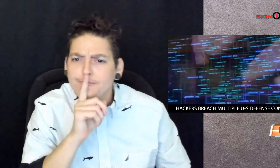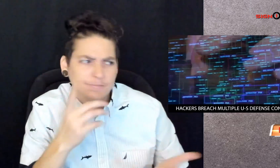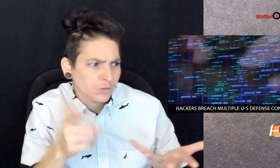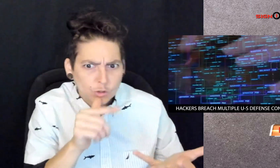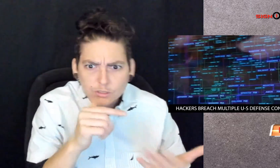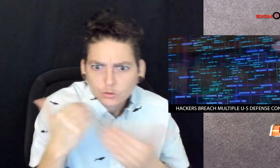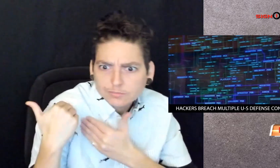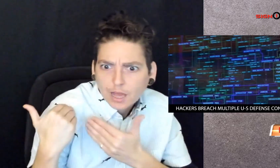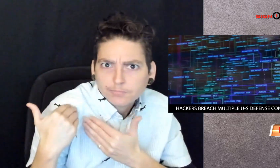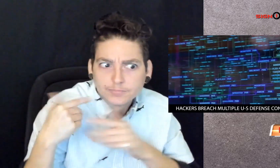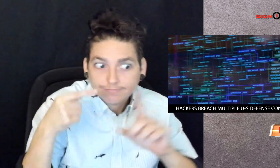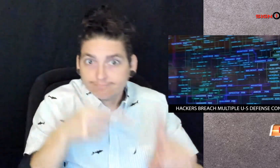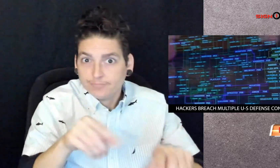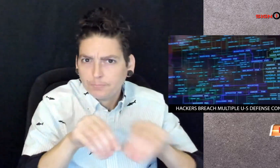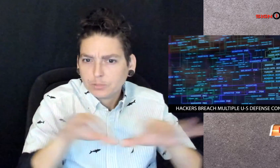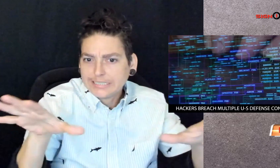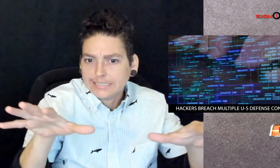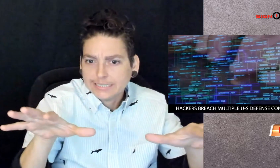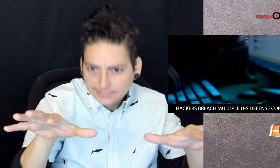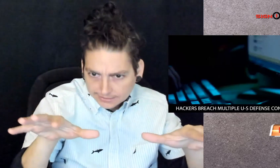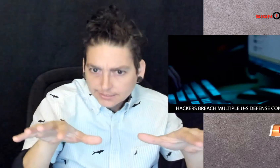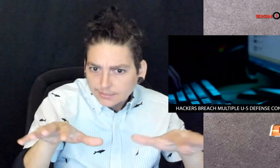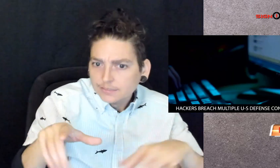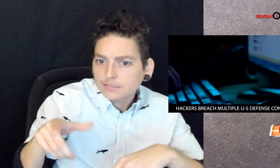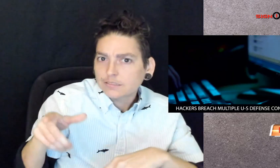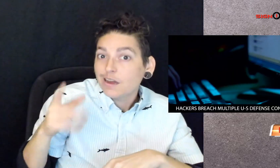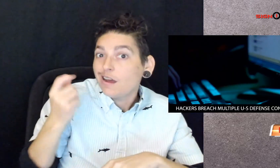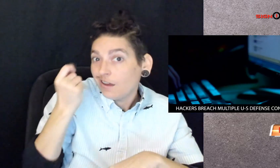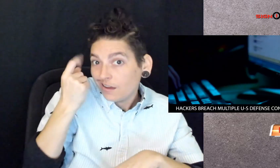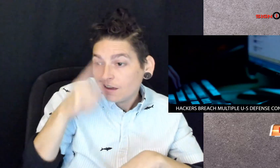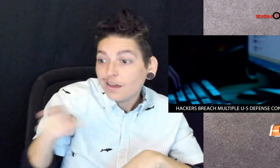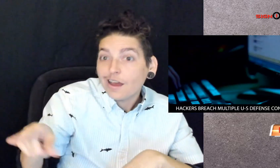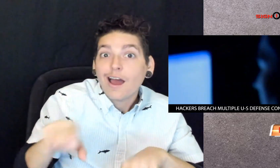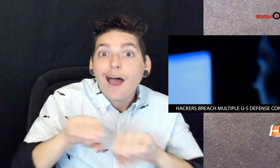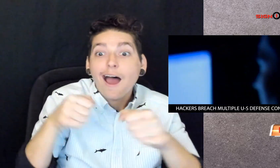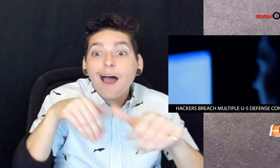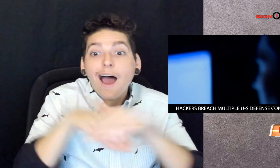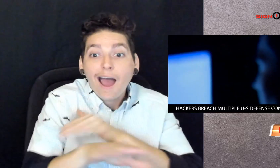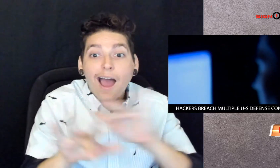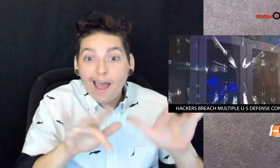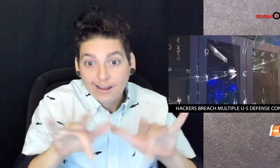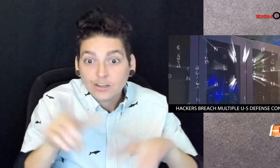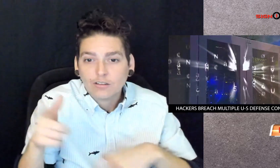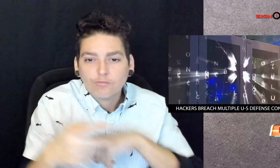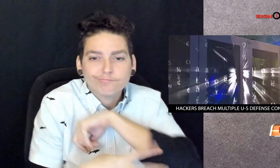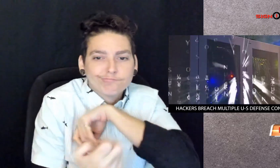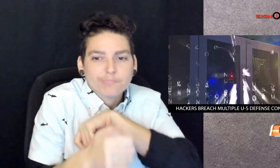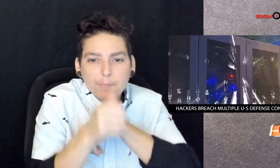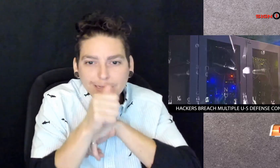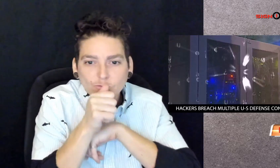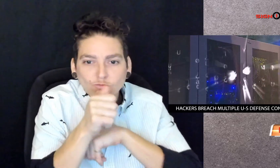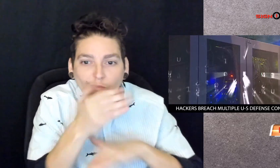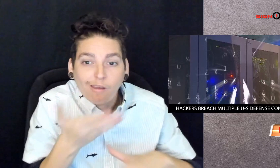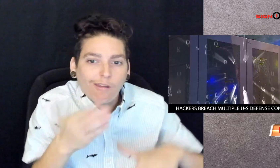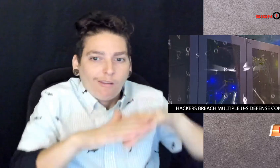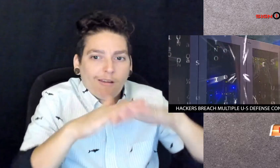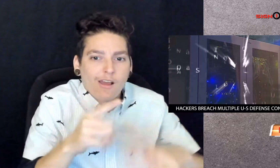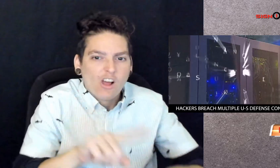authorities say it's unclear who is responsible for the breach, but the hackers stole passwords to